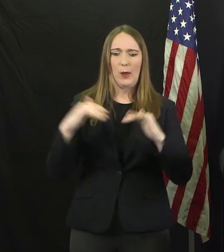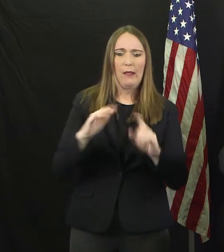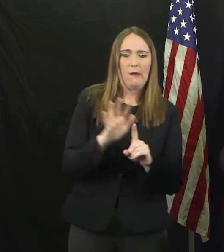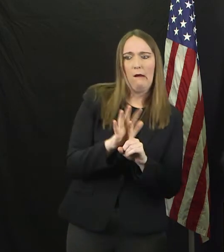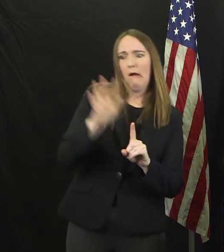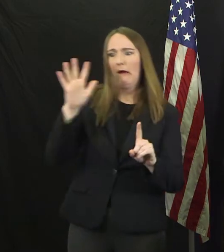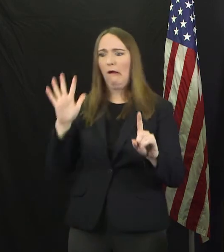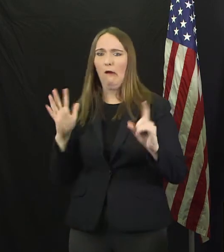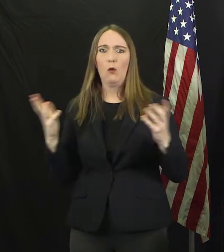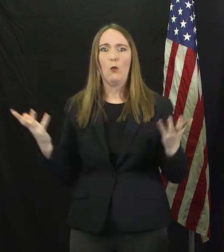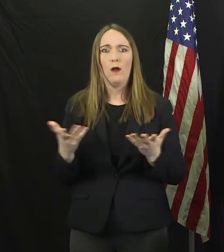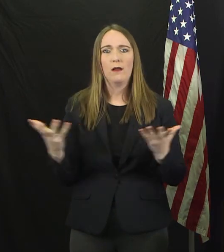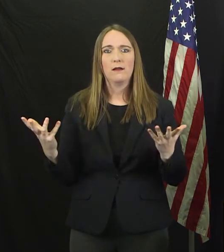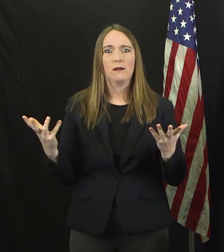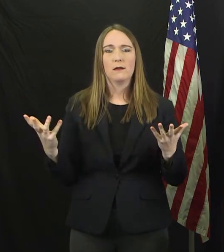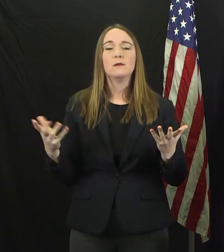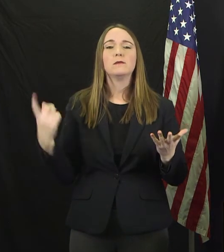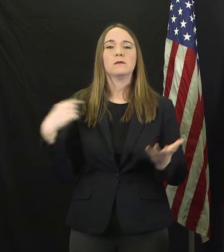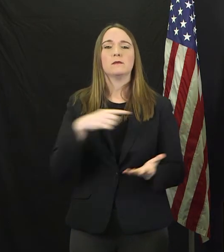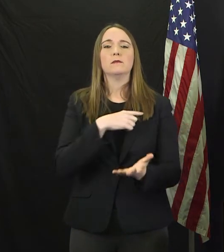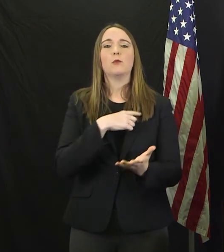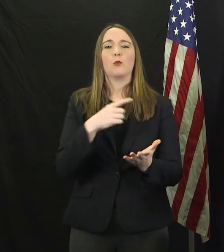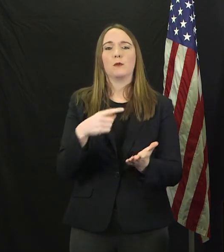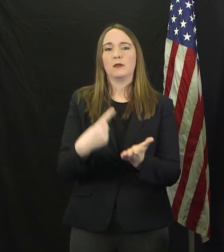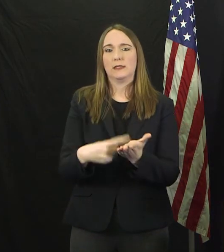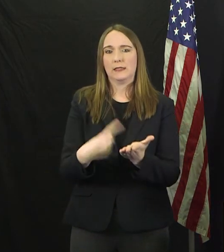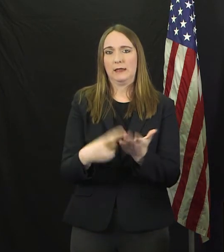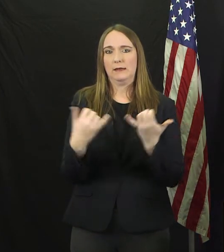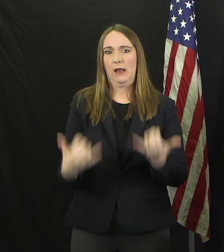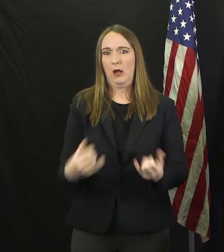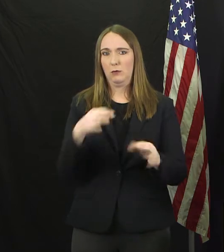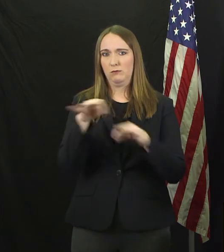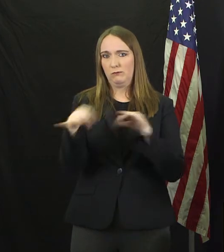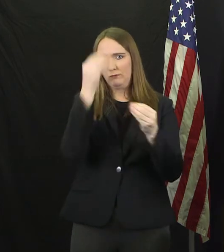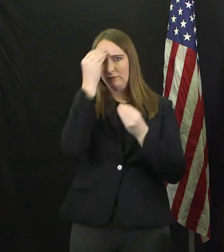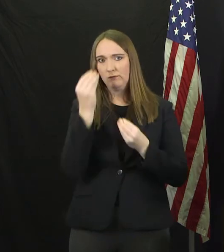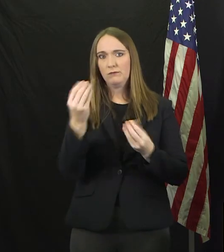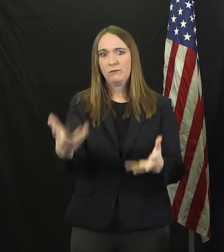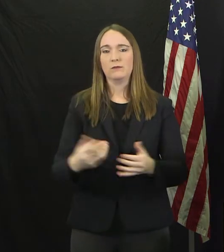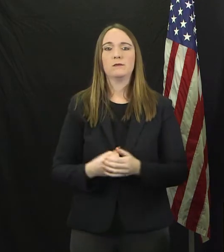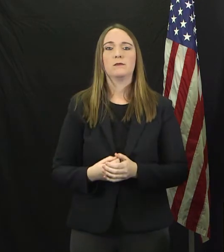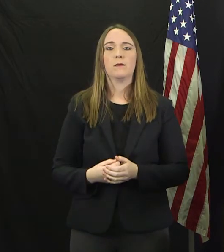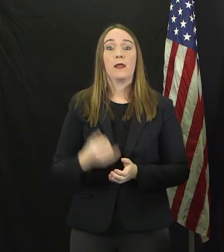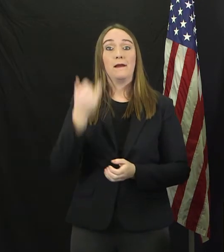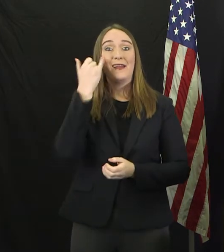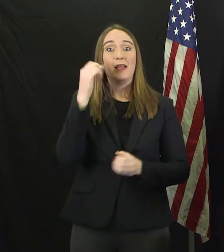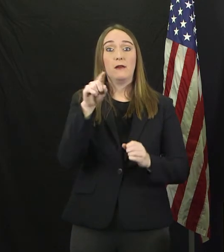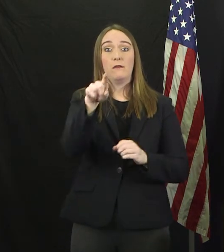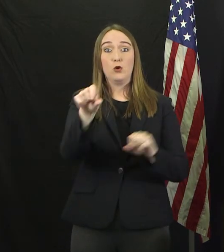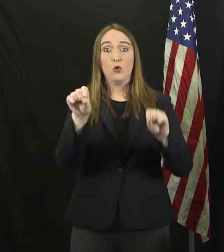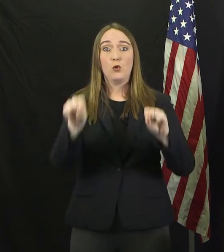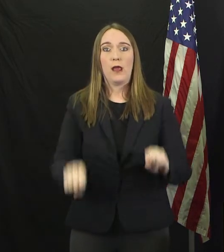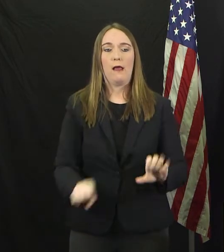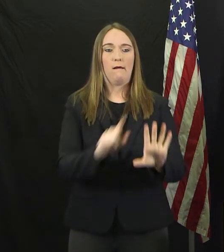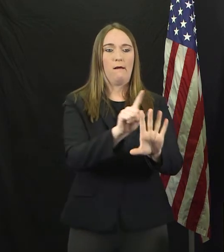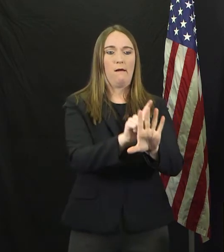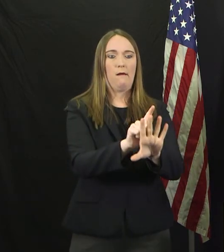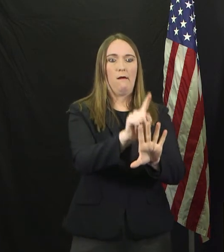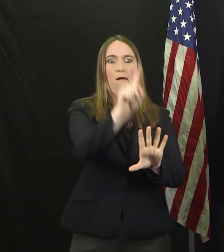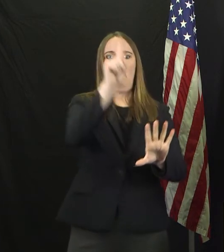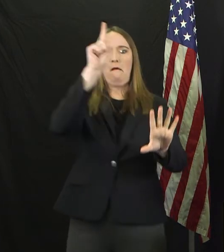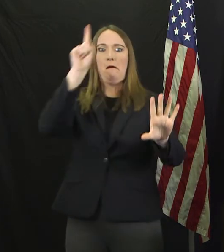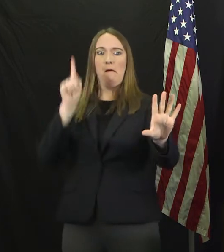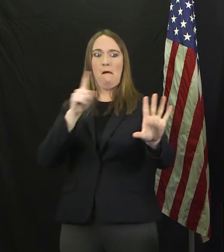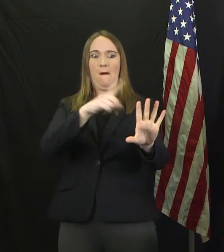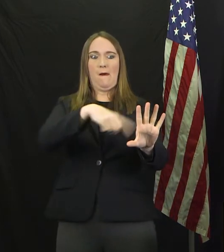logic. And that is the better job that you do to isolate yourself from strangers, the better job